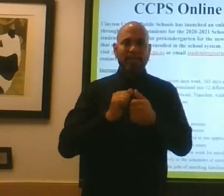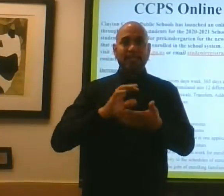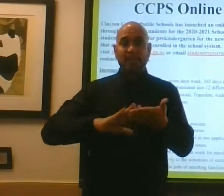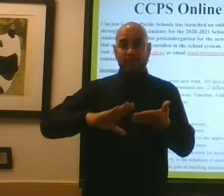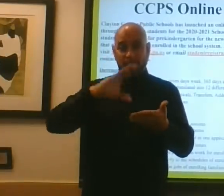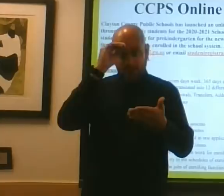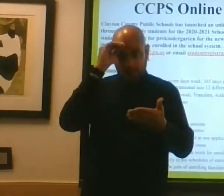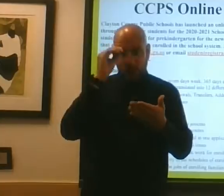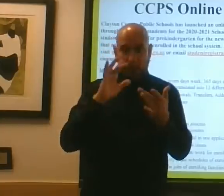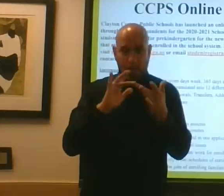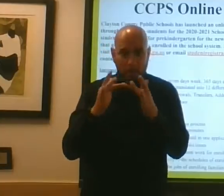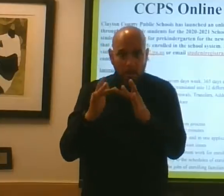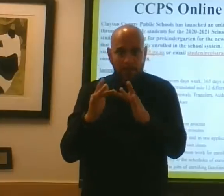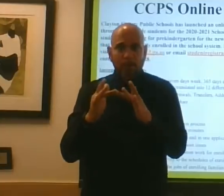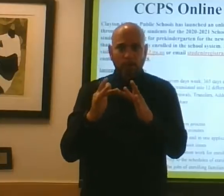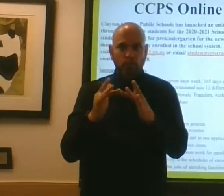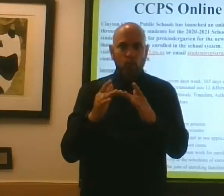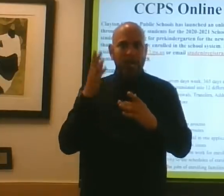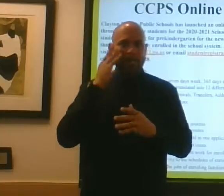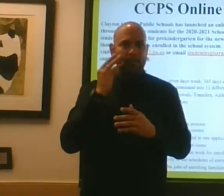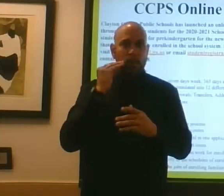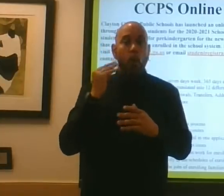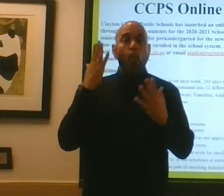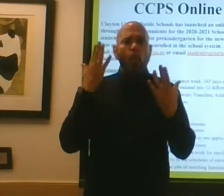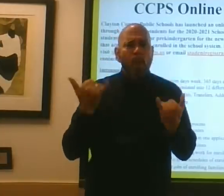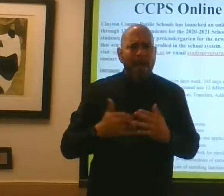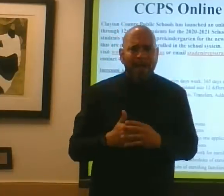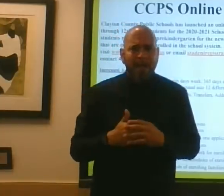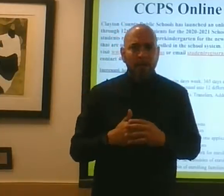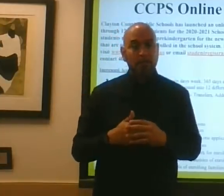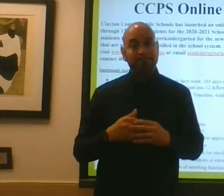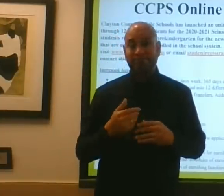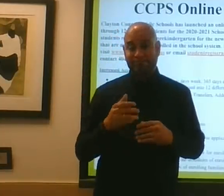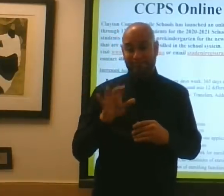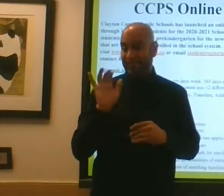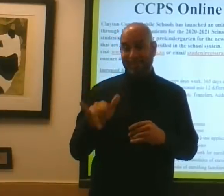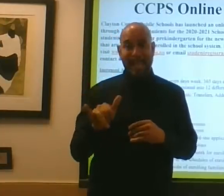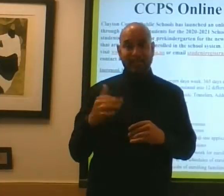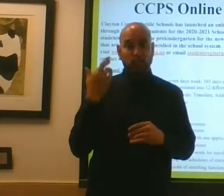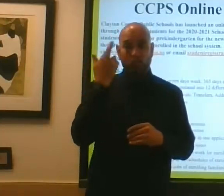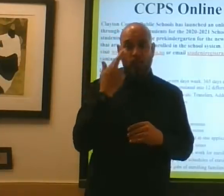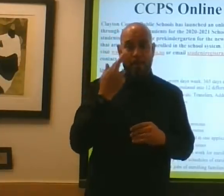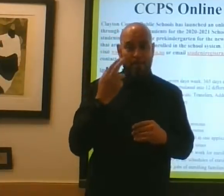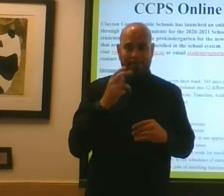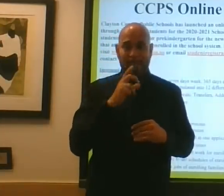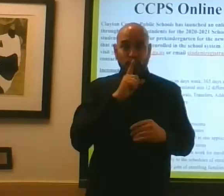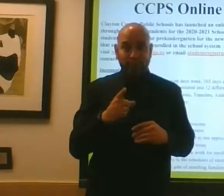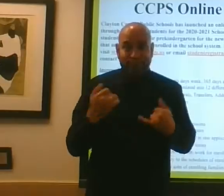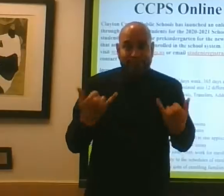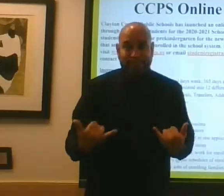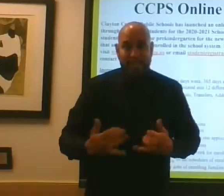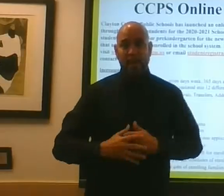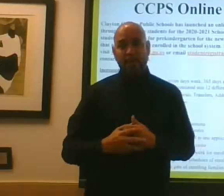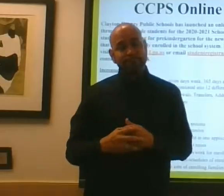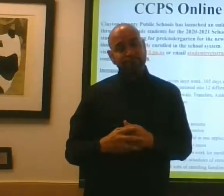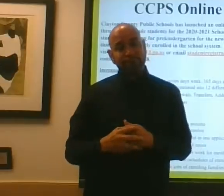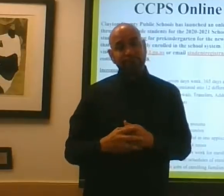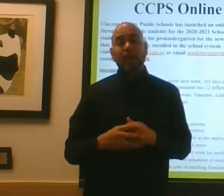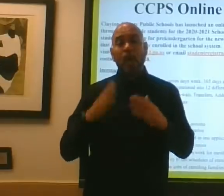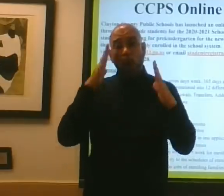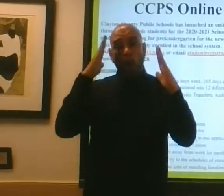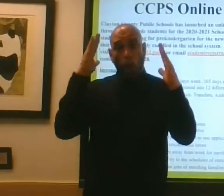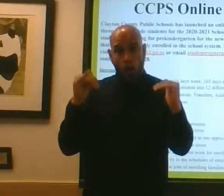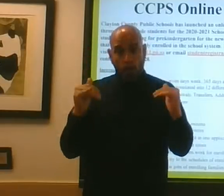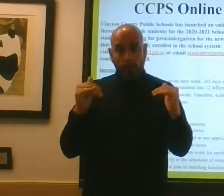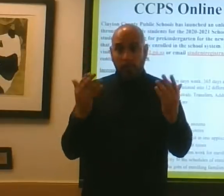Why? Because it is our reality today. Do we hope, do we believe that eventually we'll come out of this pandemic?